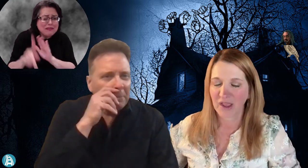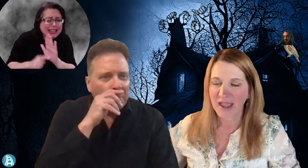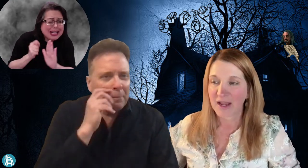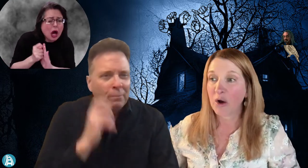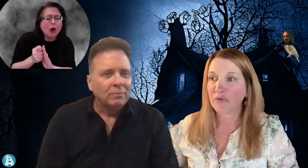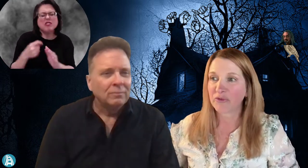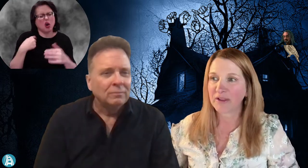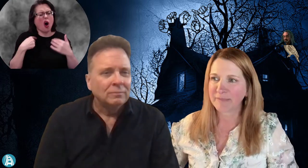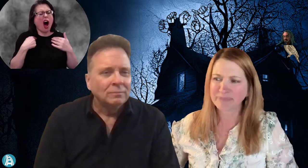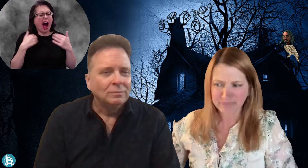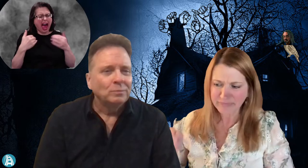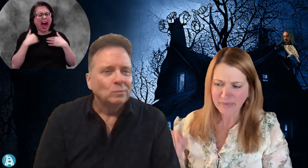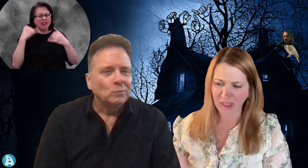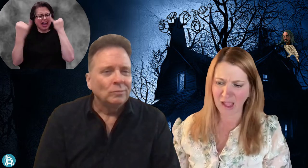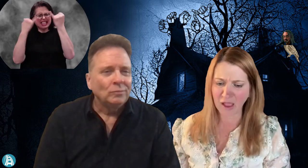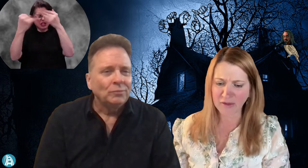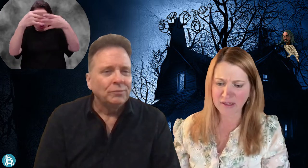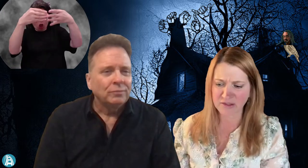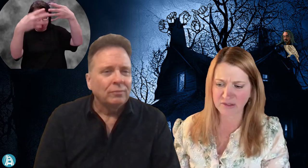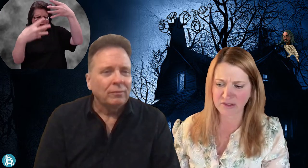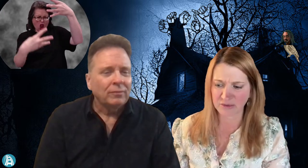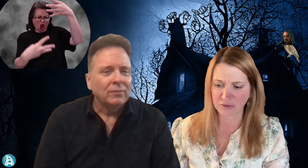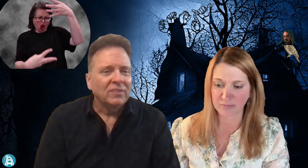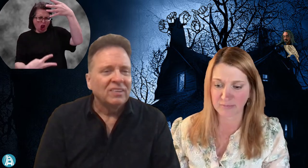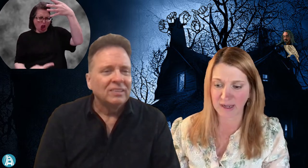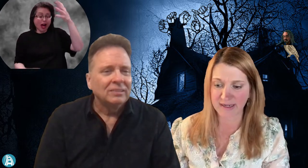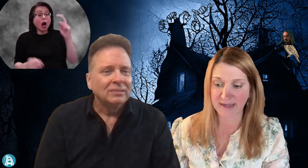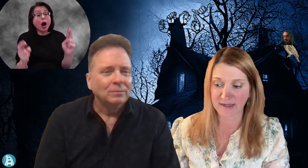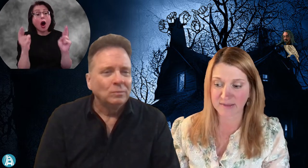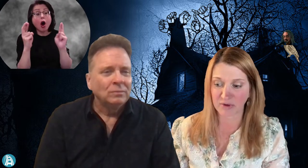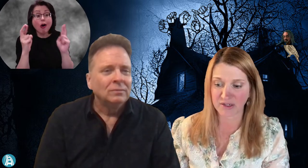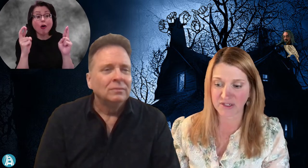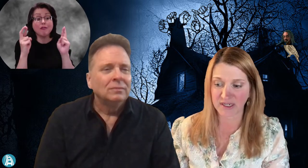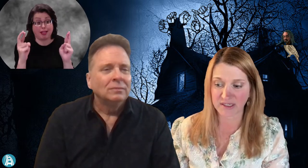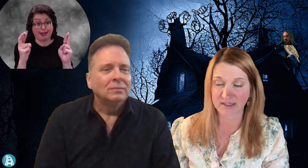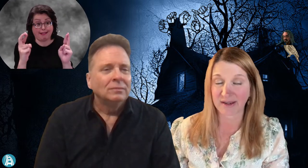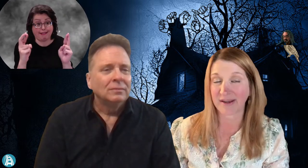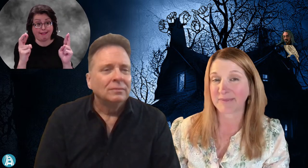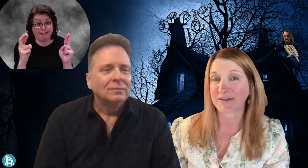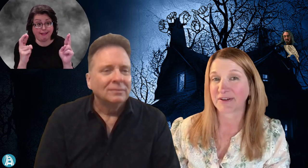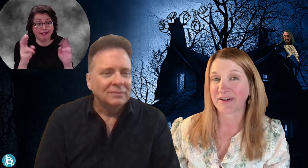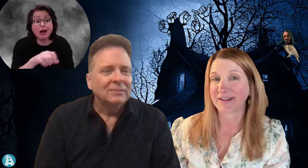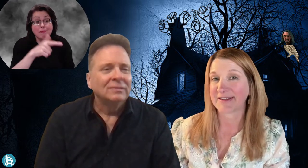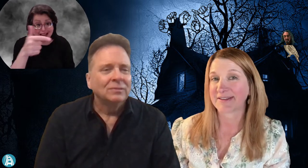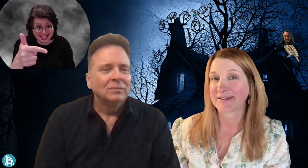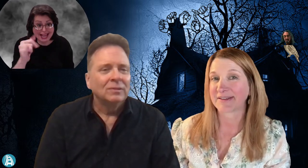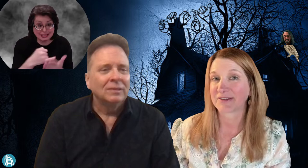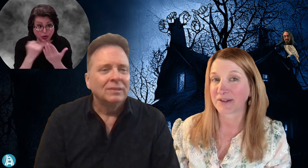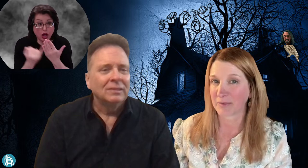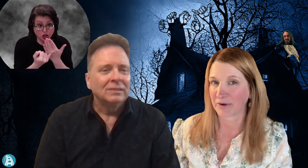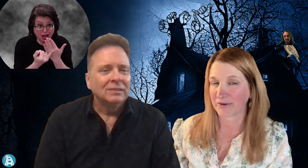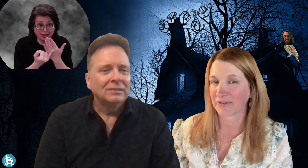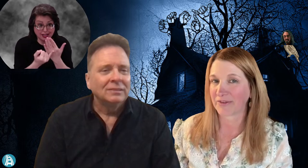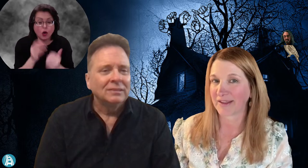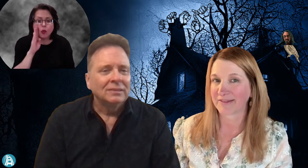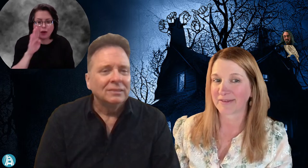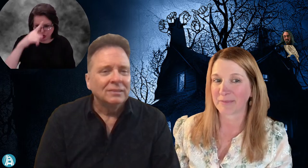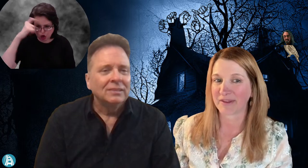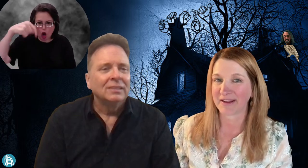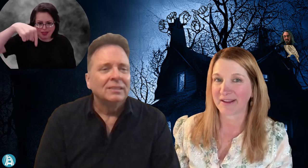And hopefully I'll get to do my next project starting this summer. So that's something